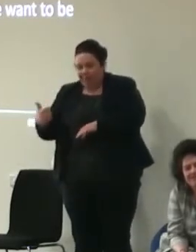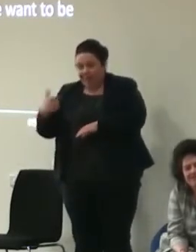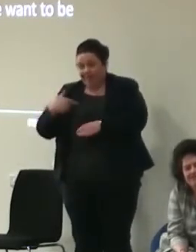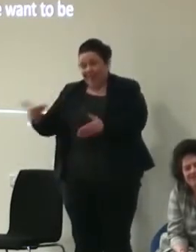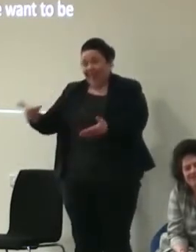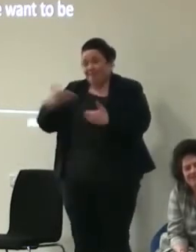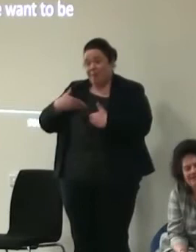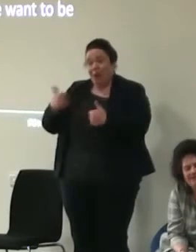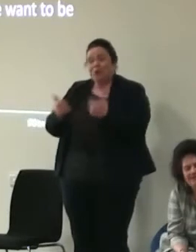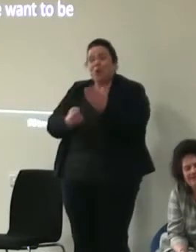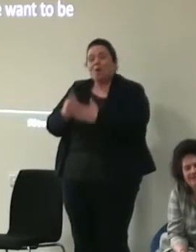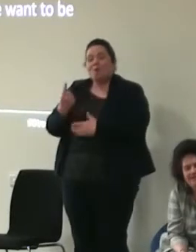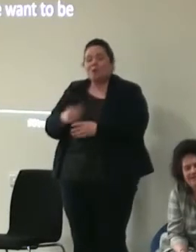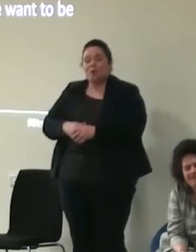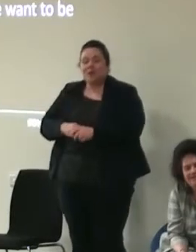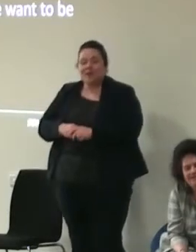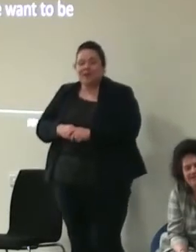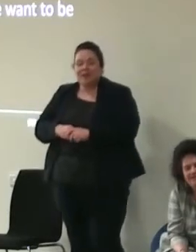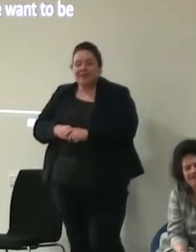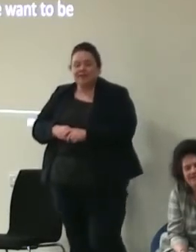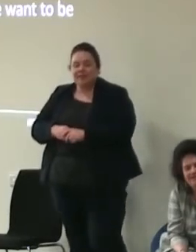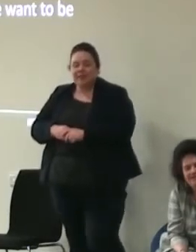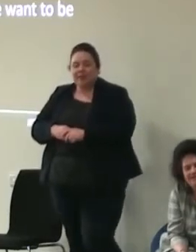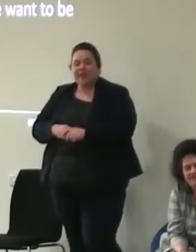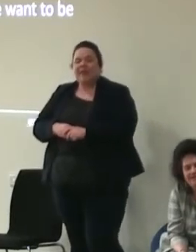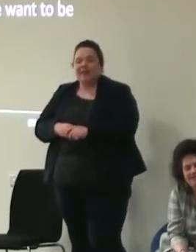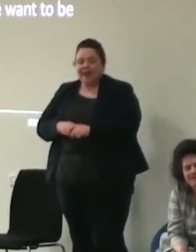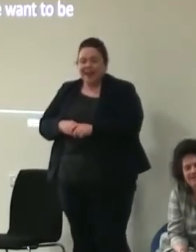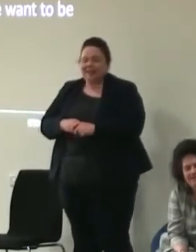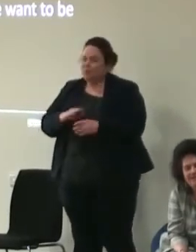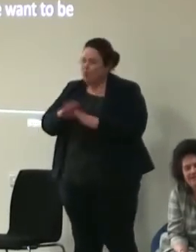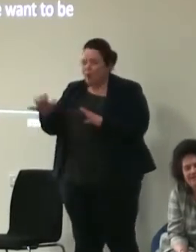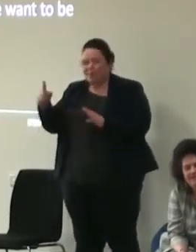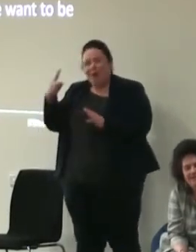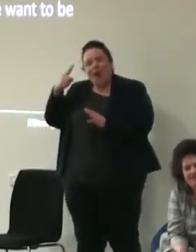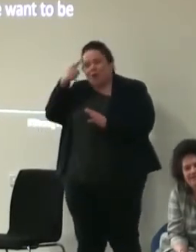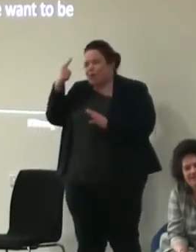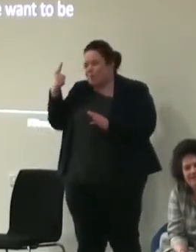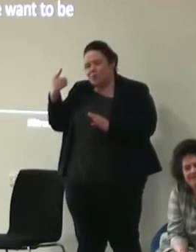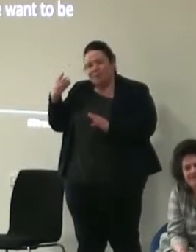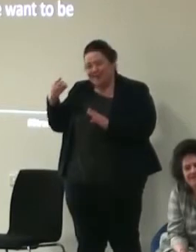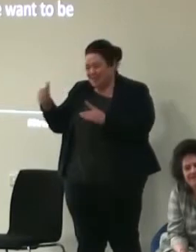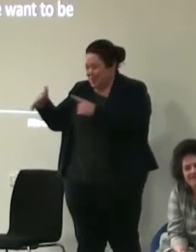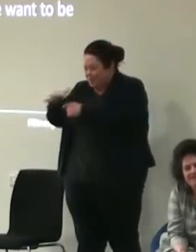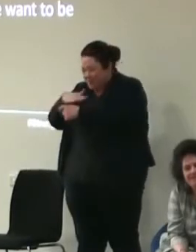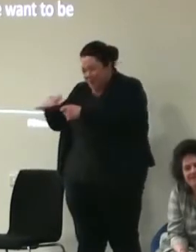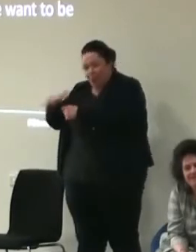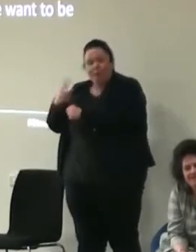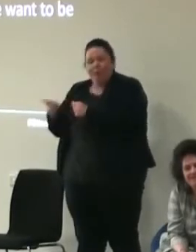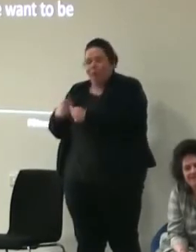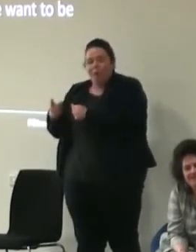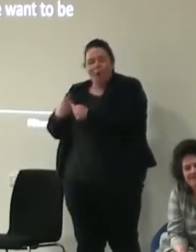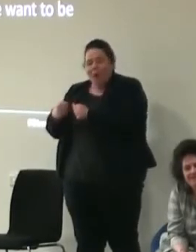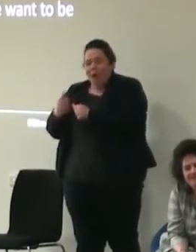afforded so again it is about not making assumptions in some instances that they'll automatically